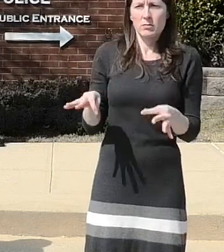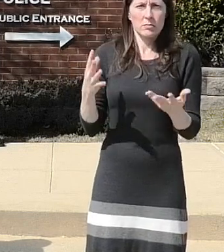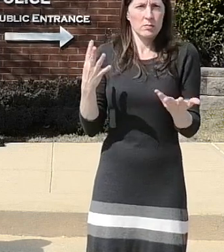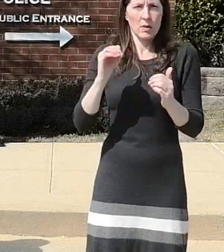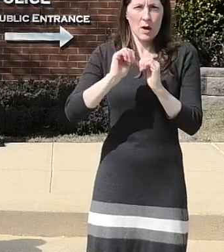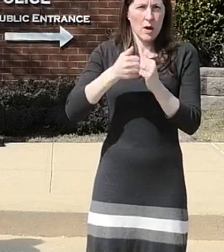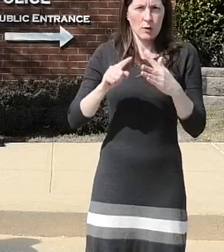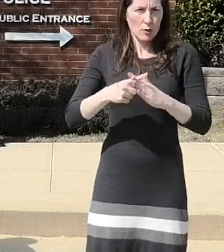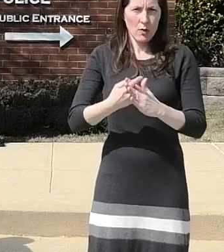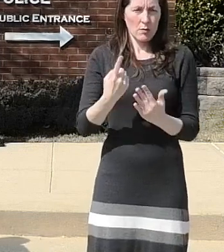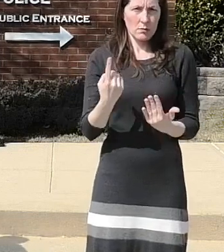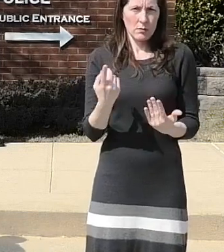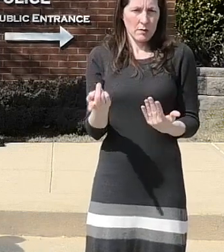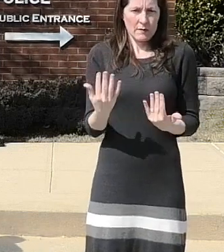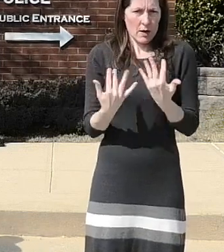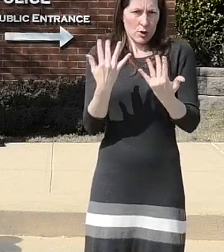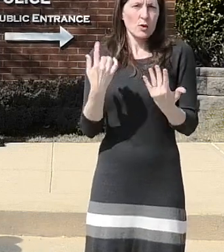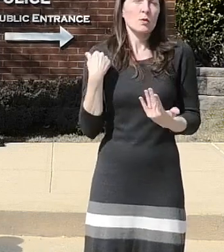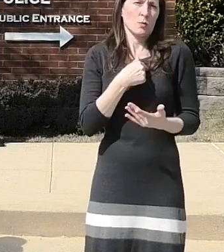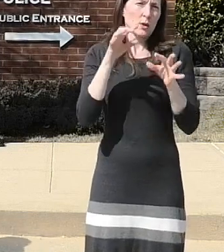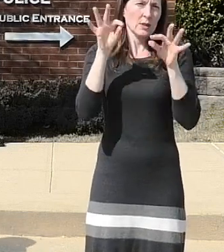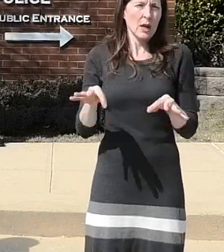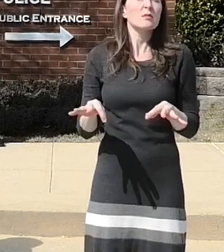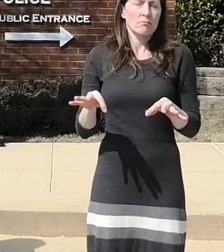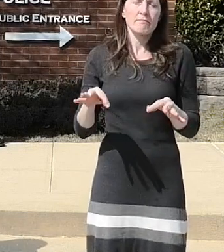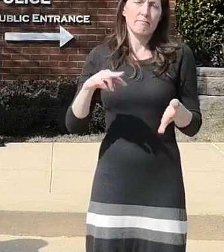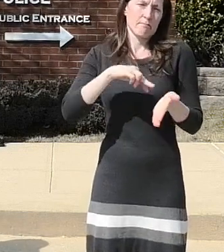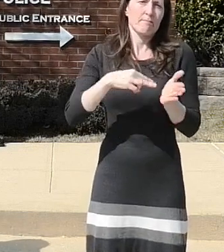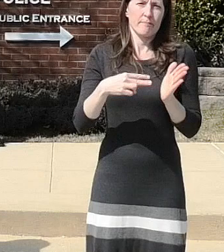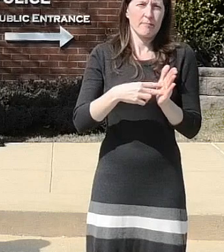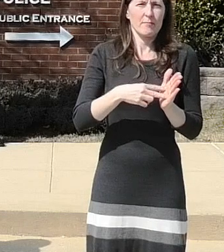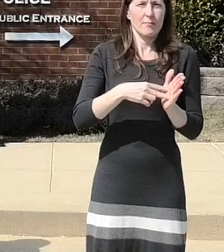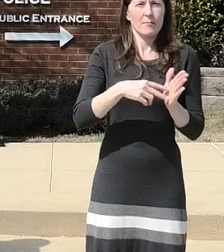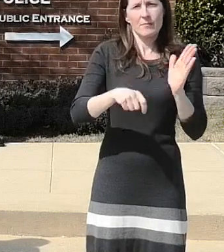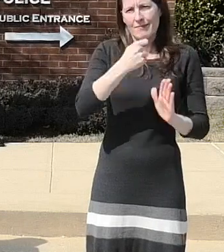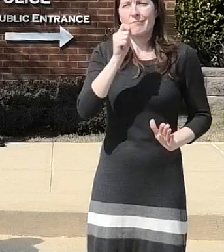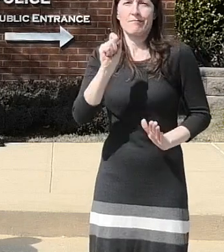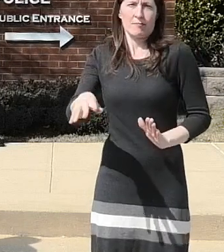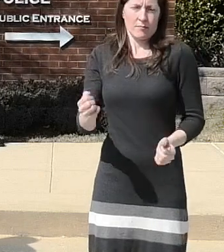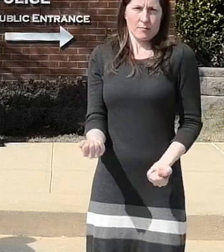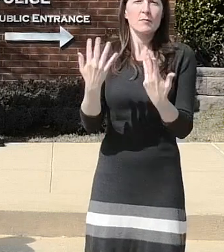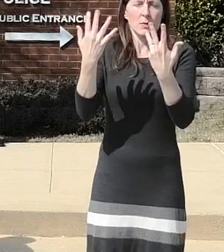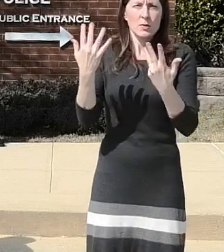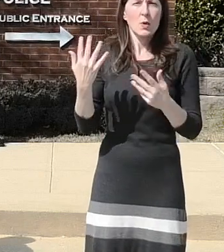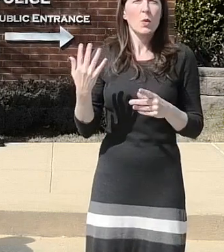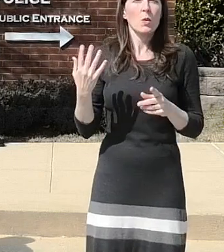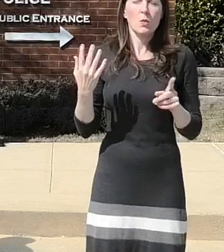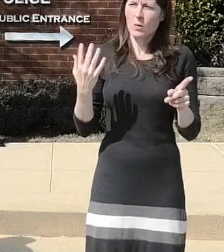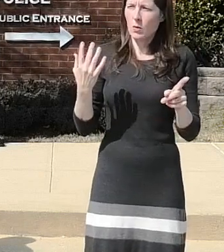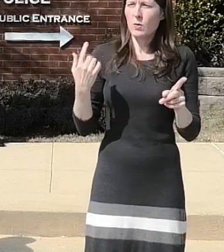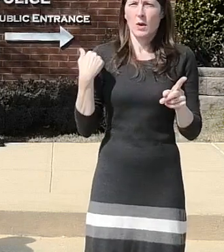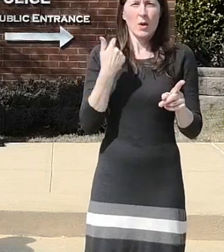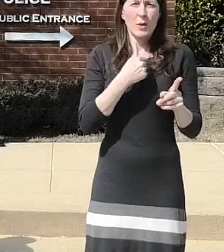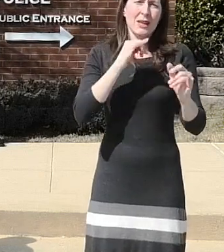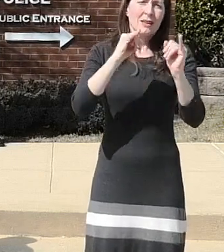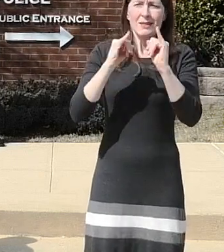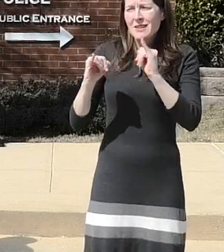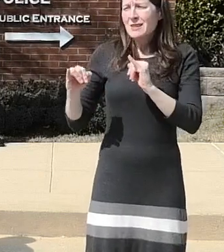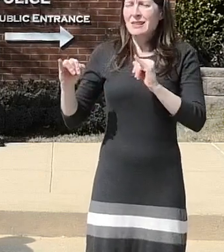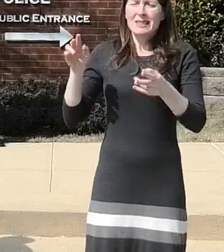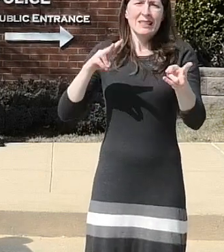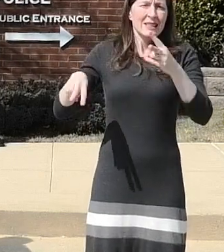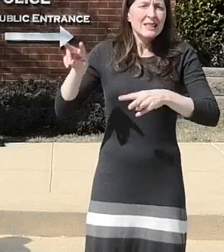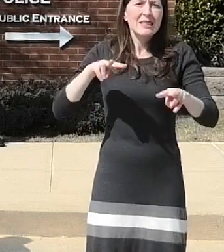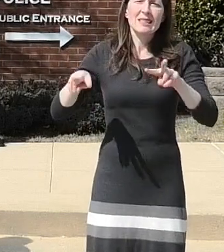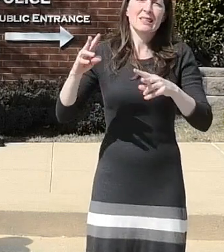we determined that cause to be incendiary through investigative leads and efforts all there all of our leads were uh were nothing we decided